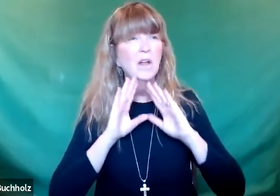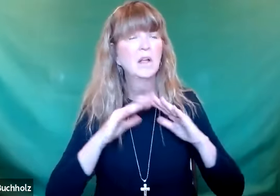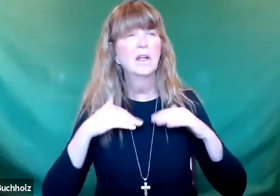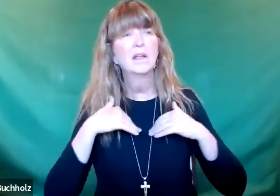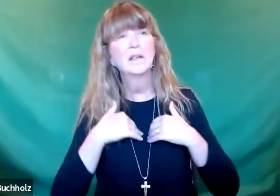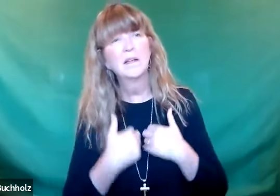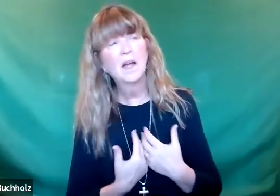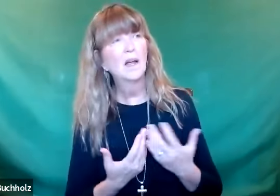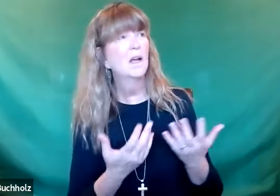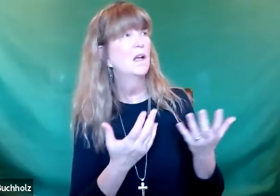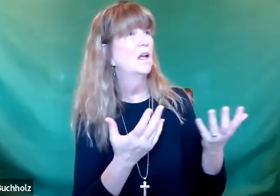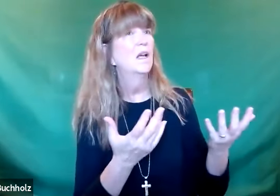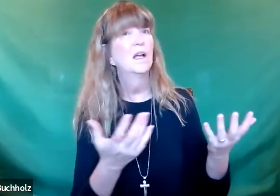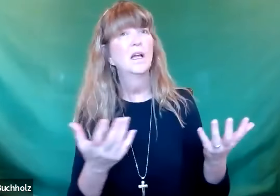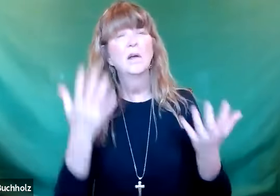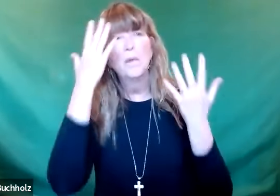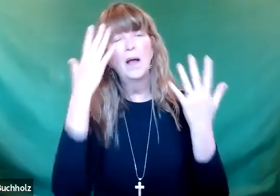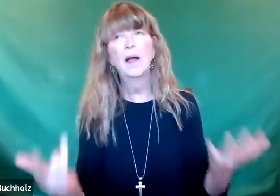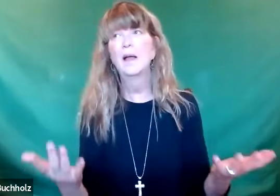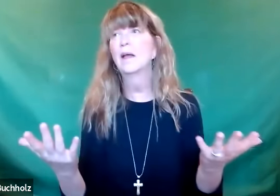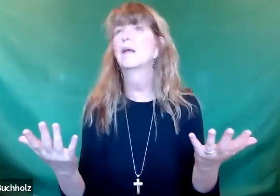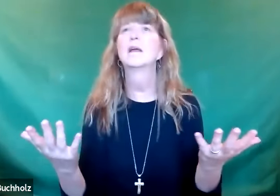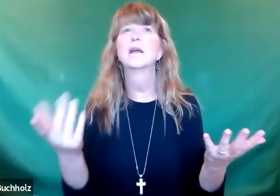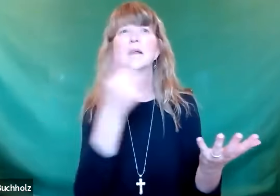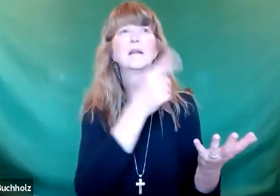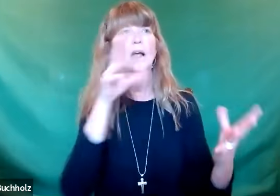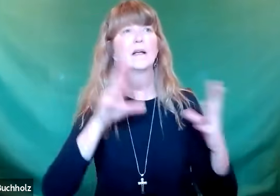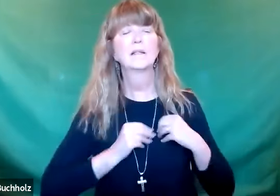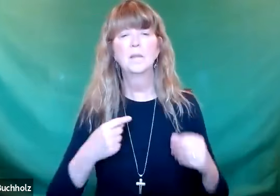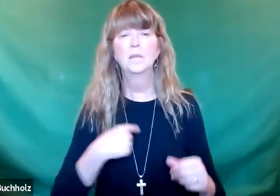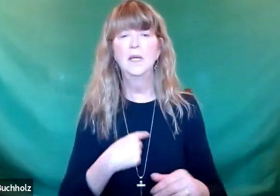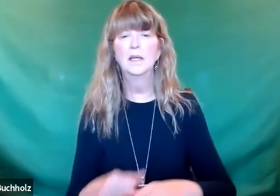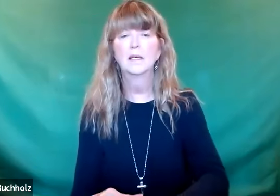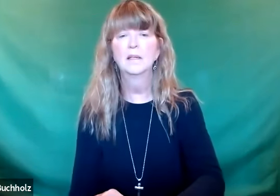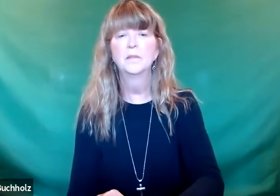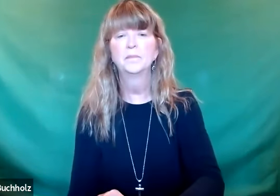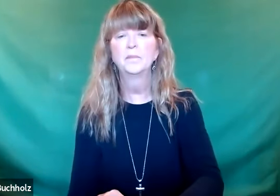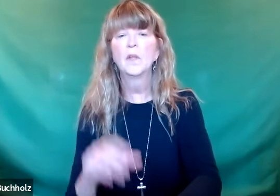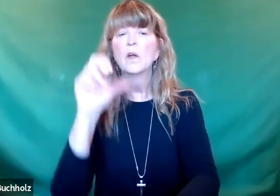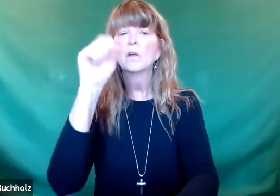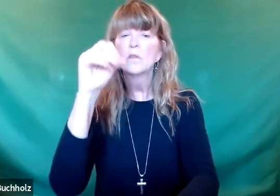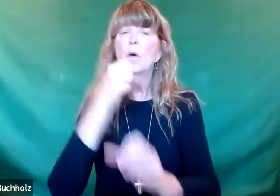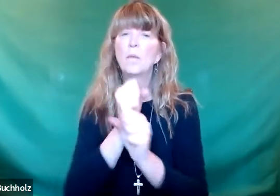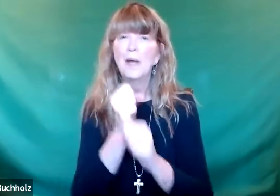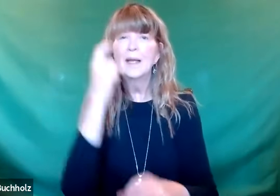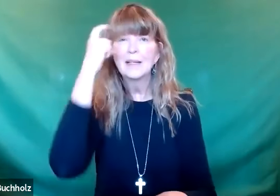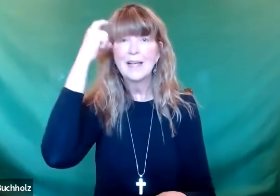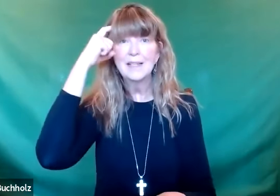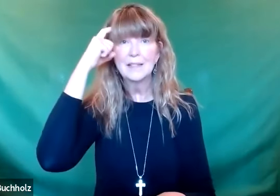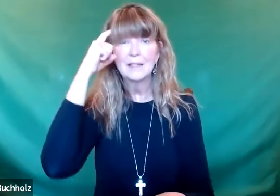what led him into such despair and frustration and fatigue that people would not accept